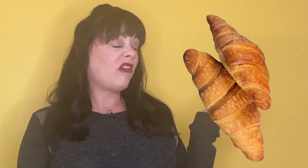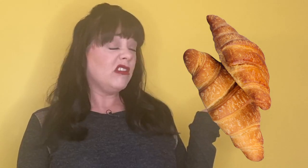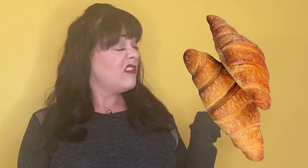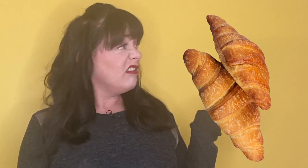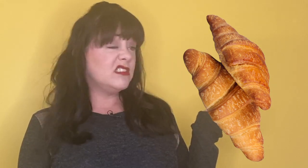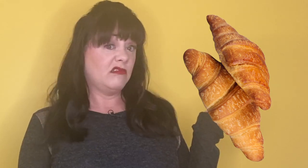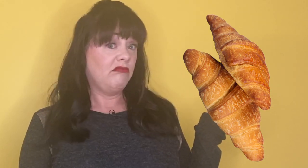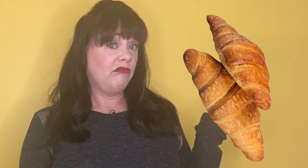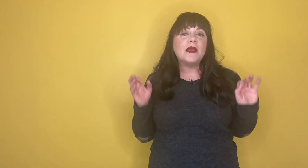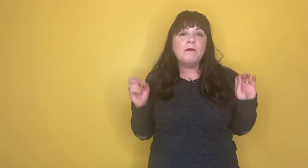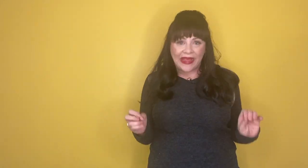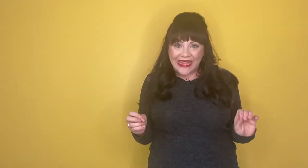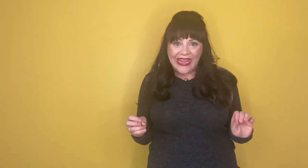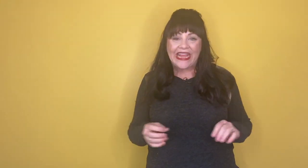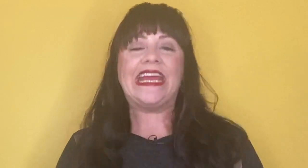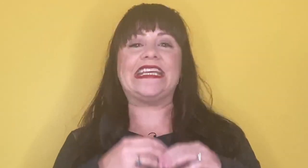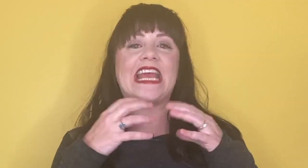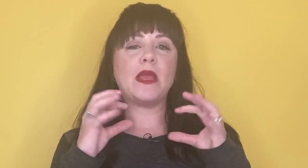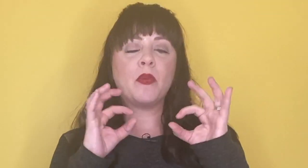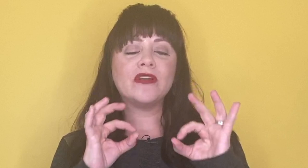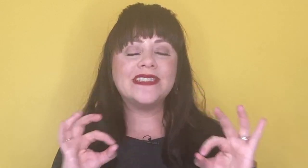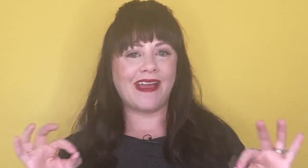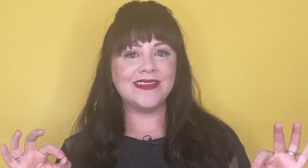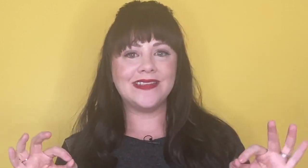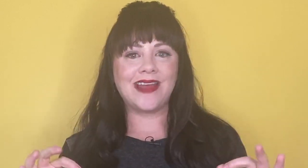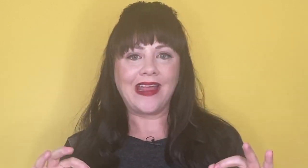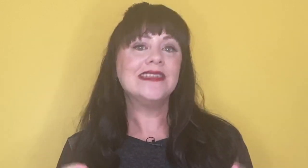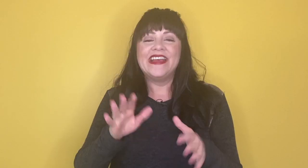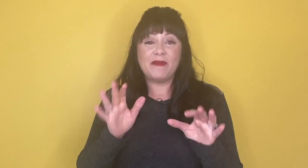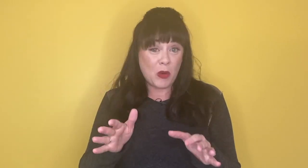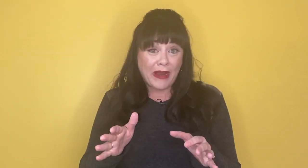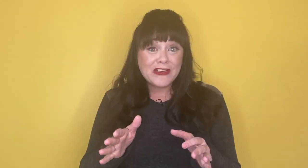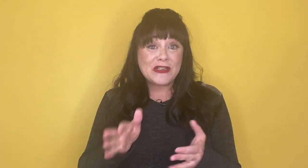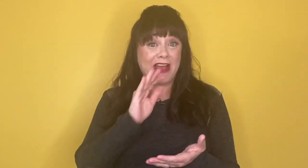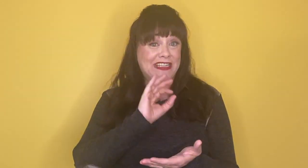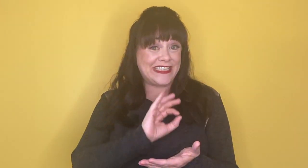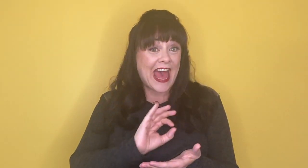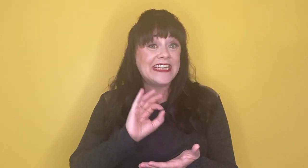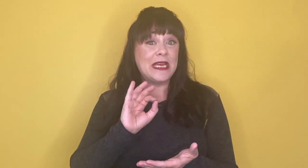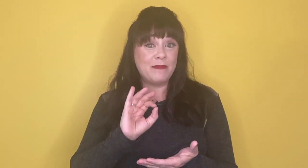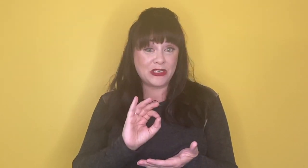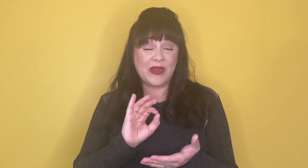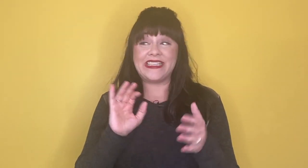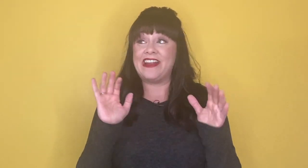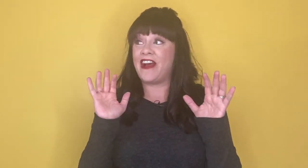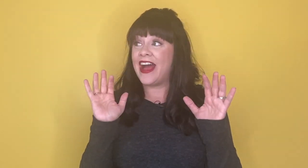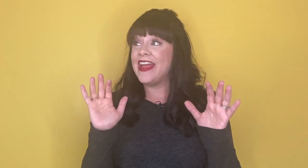croissants, baking is a precise science that requires you to have exact measurements. And if I